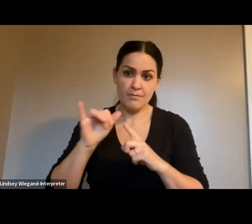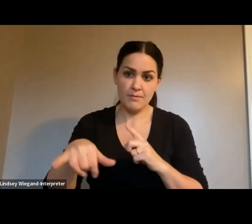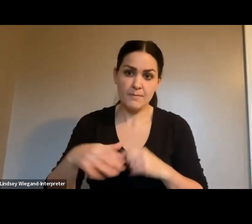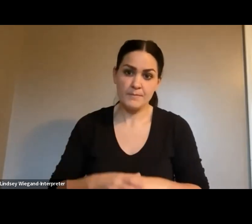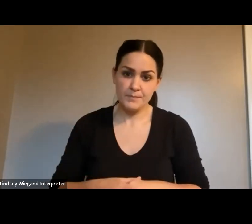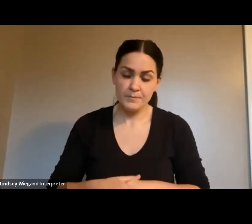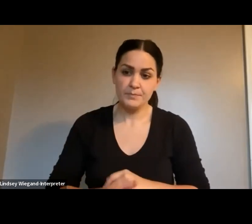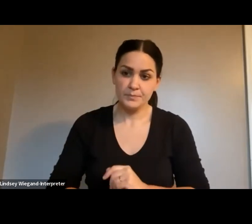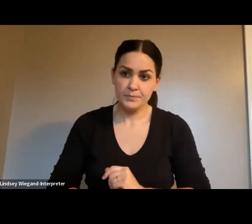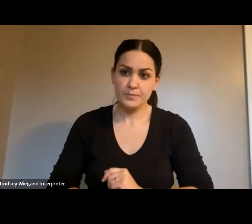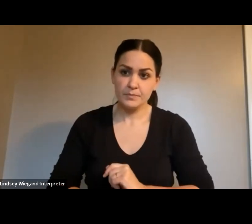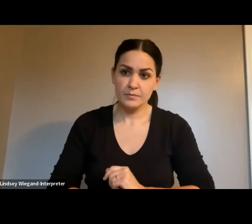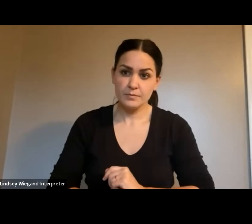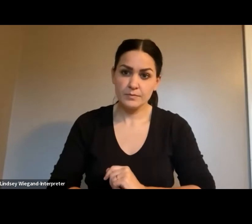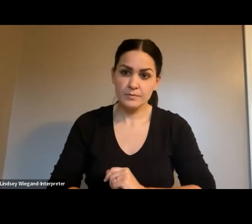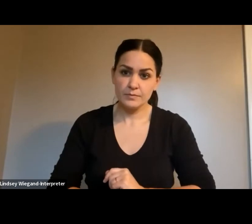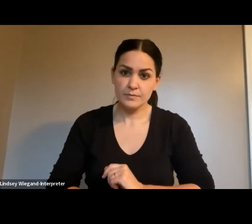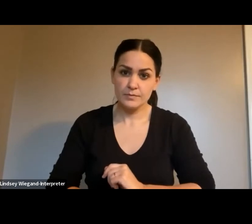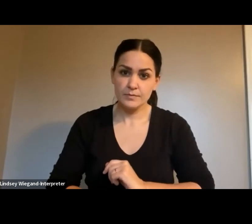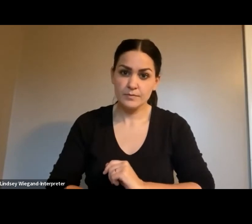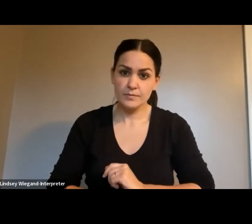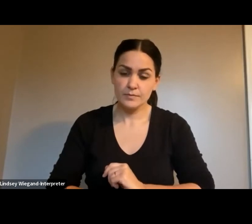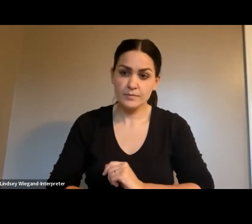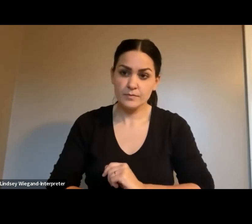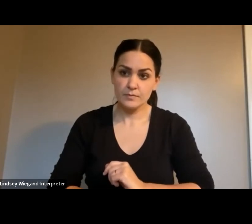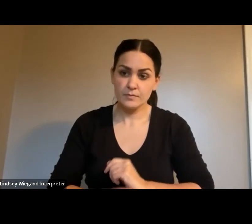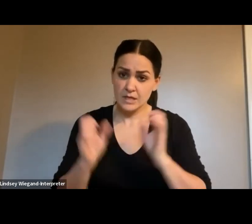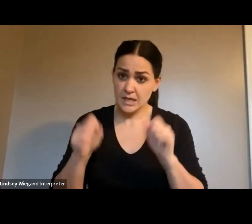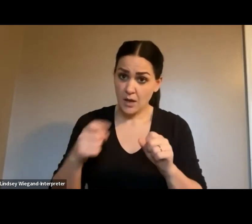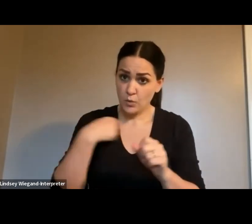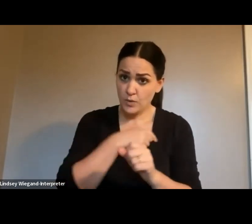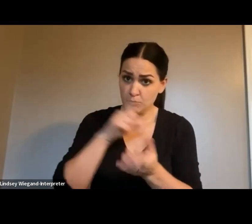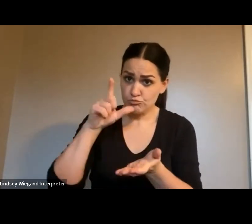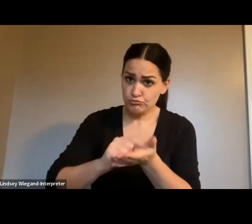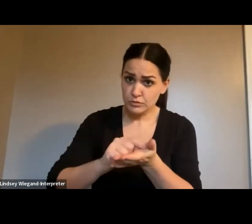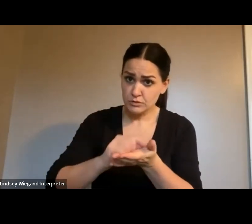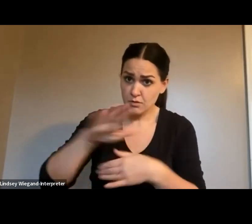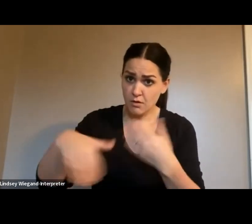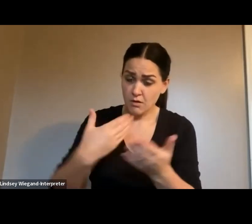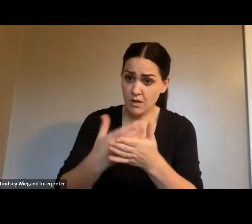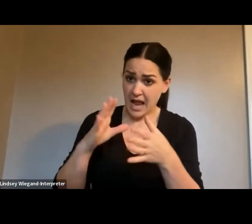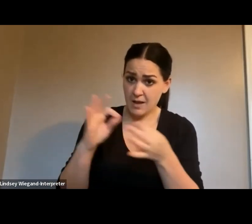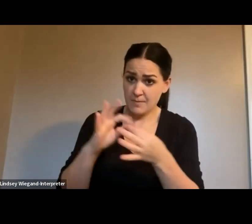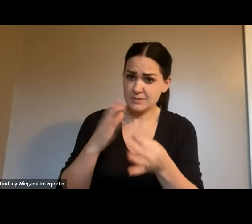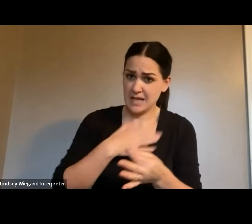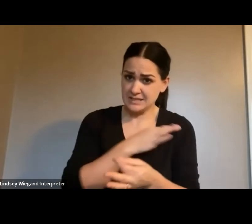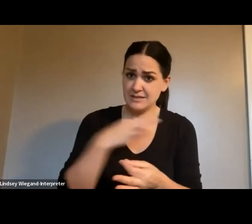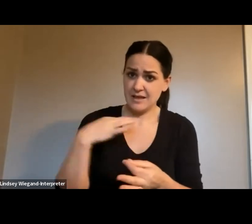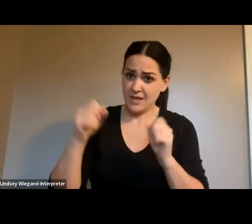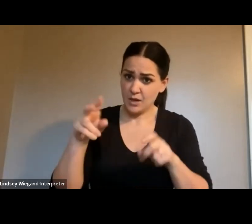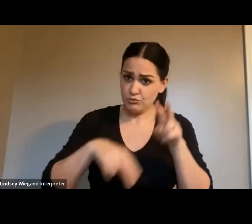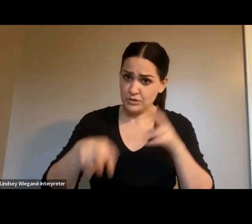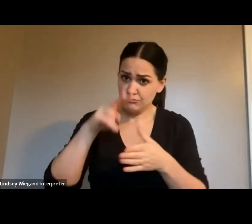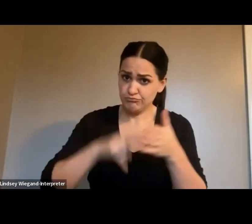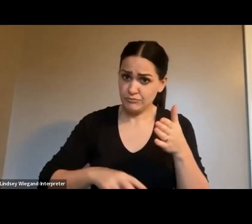will we be able to print off all of her comments so my staff can take all of this stuff and take a look at it? Yes.